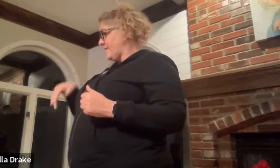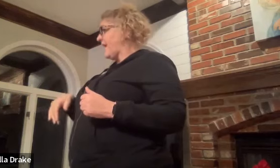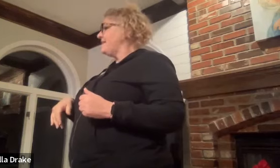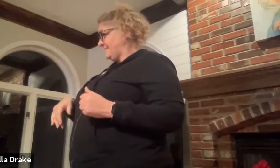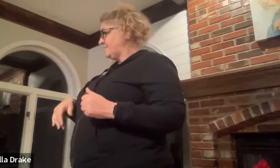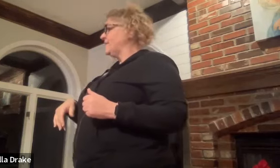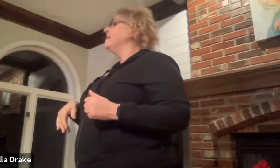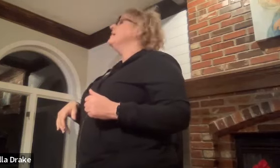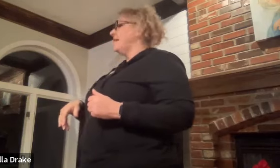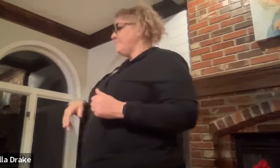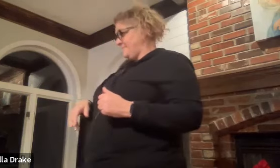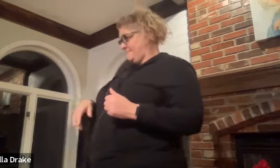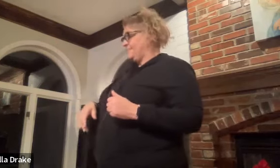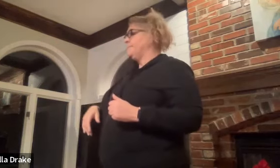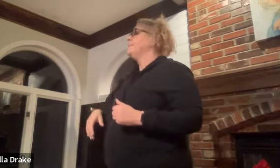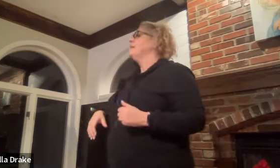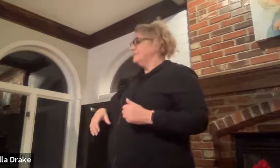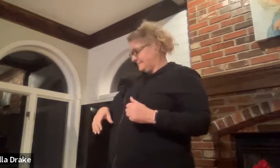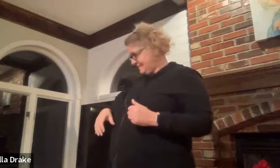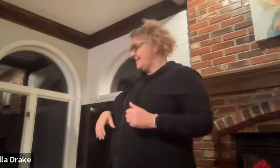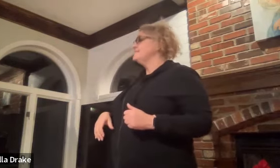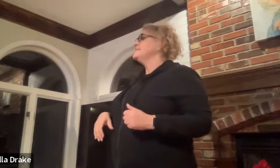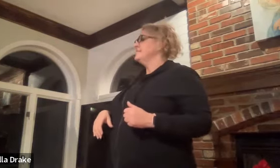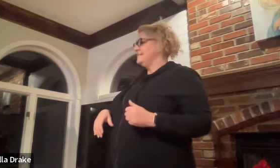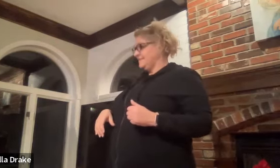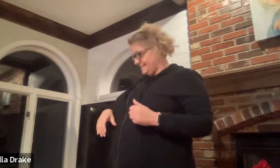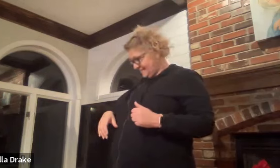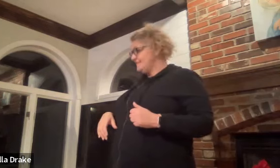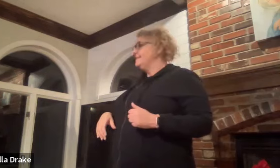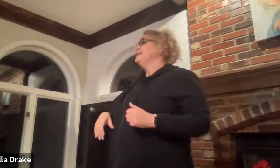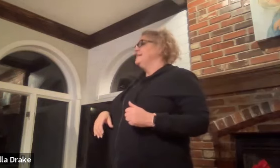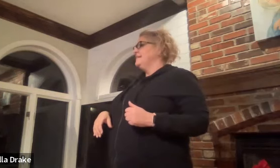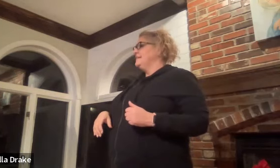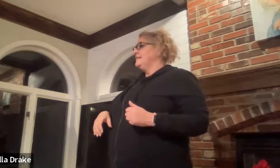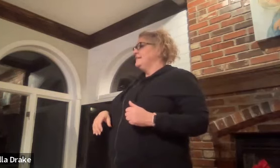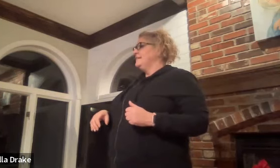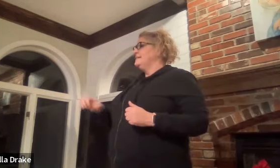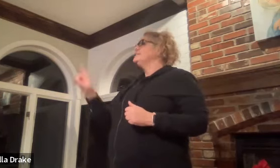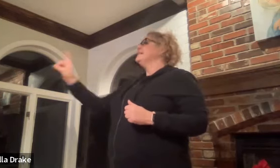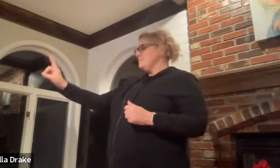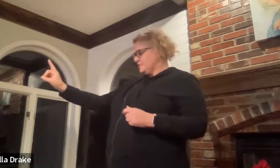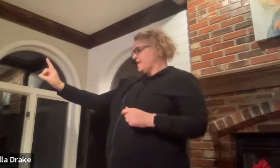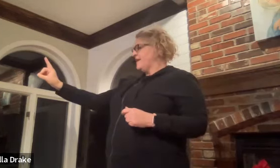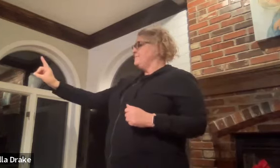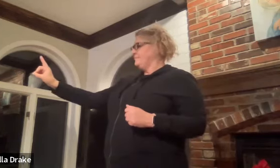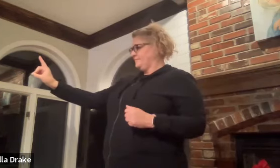that yeah yeah yes d or d what's right d